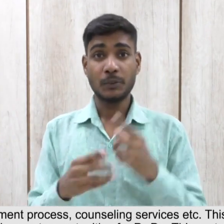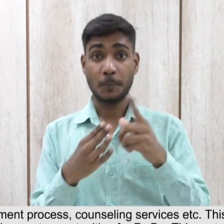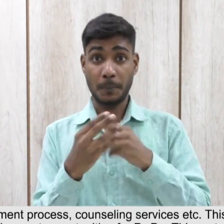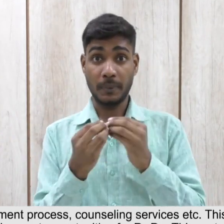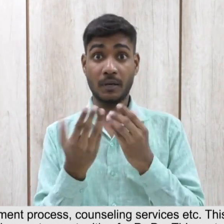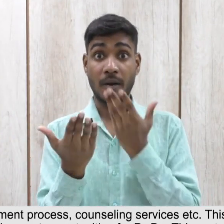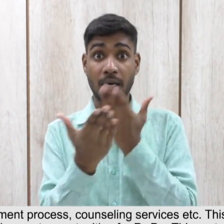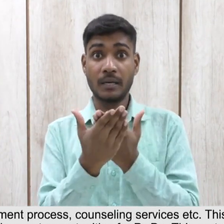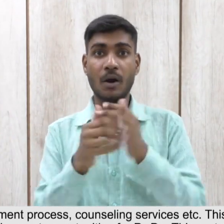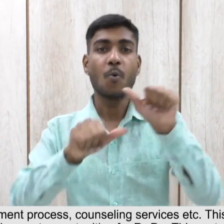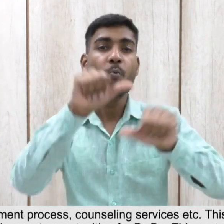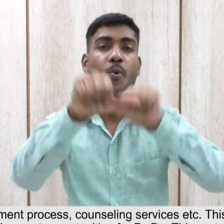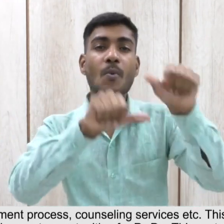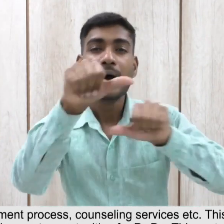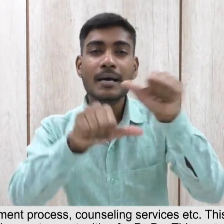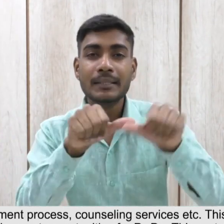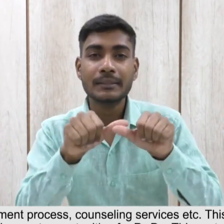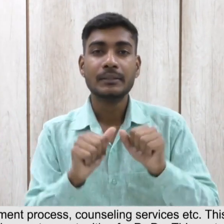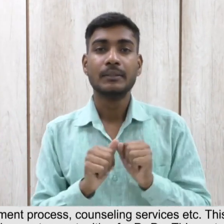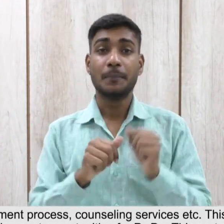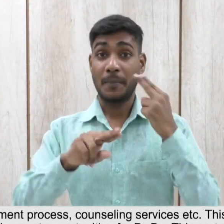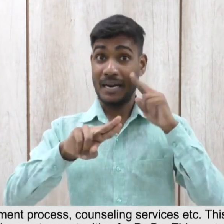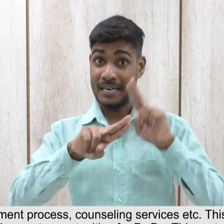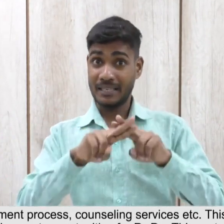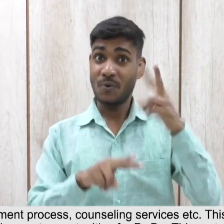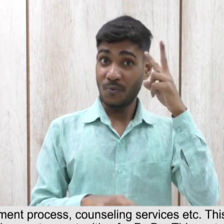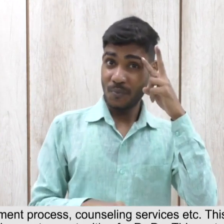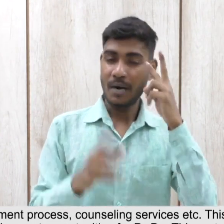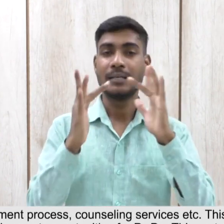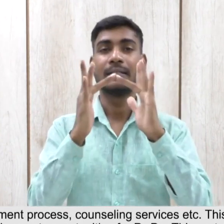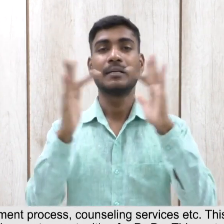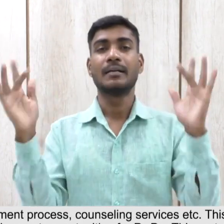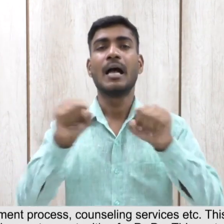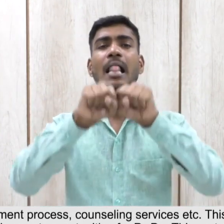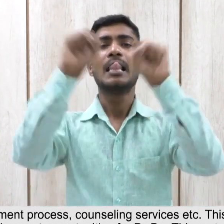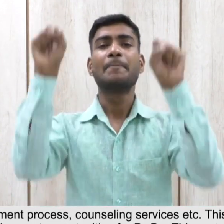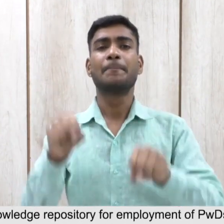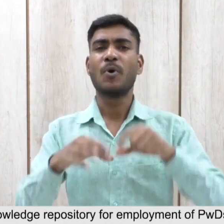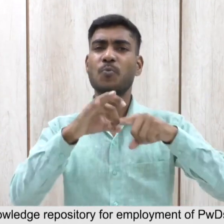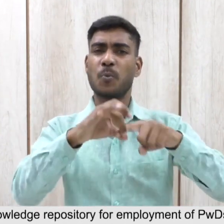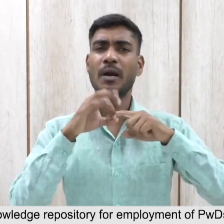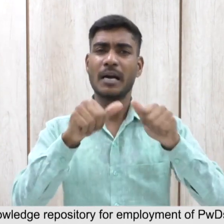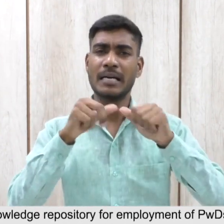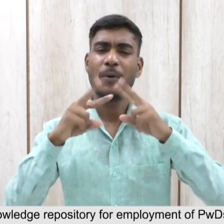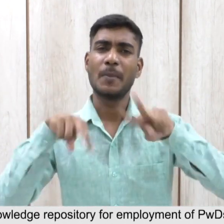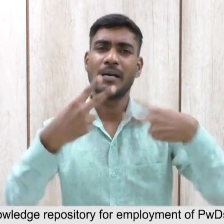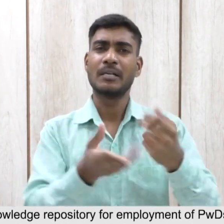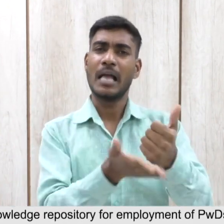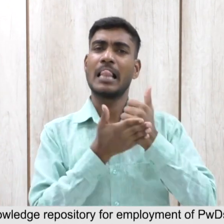as a one stop shop for employment opportunities for PWDs. This portal will also serve as a knowledge repository for